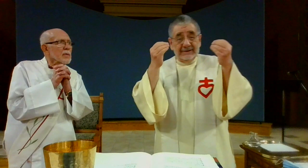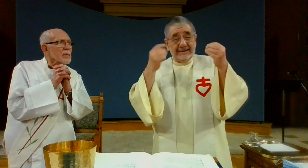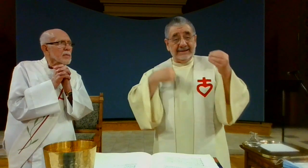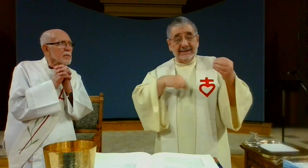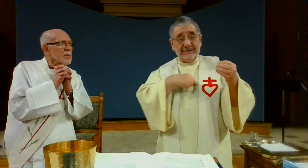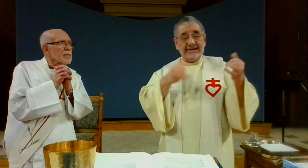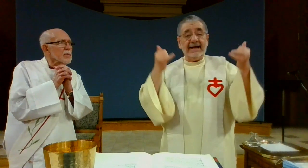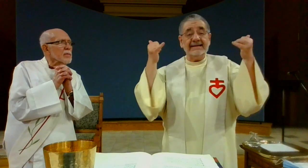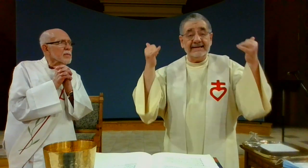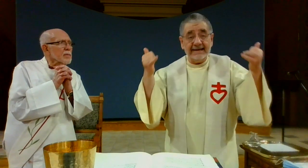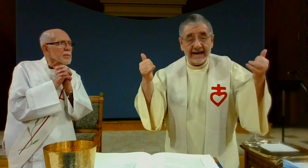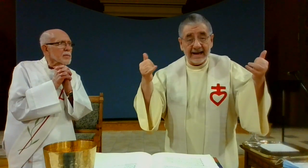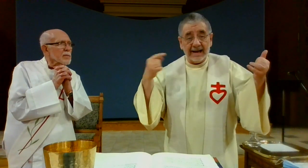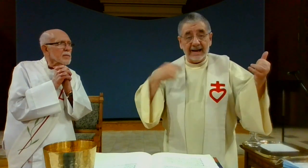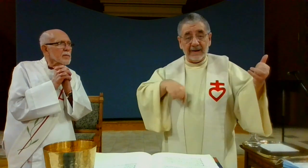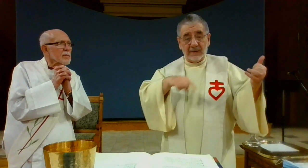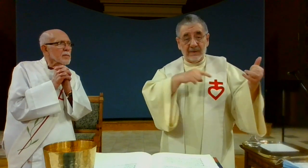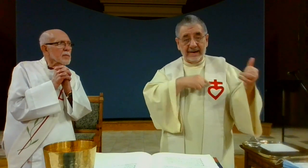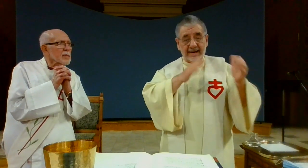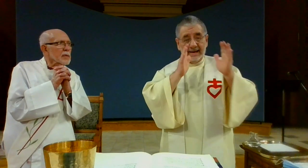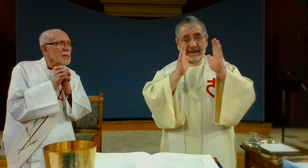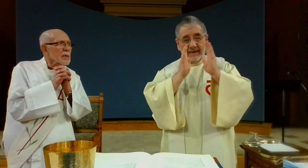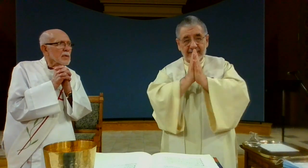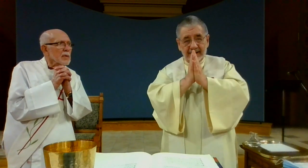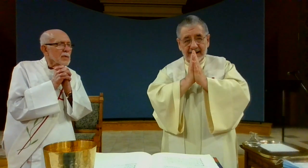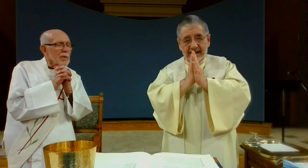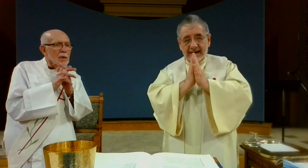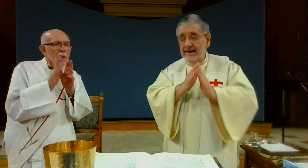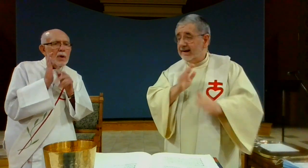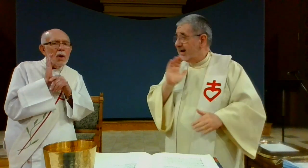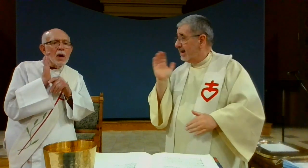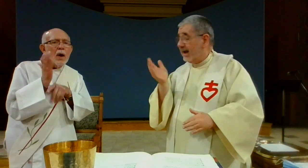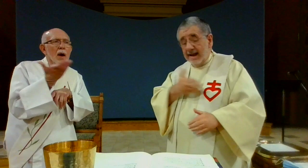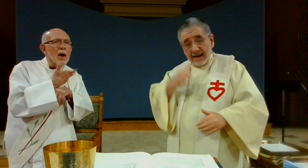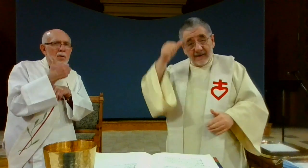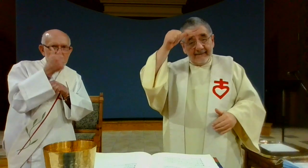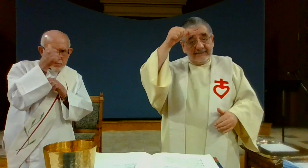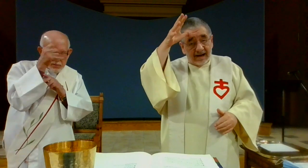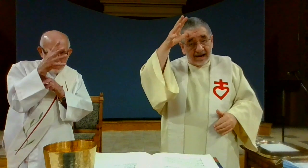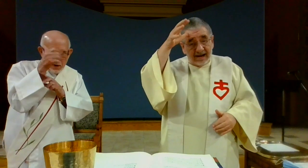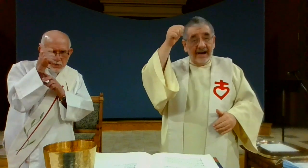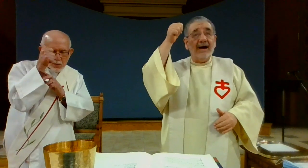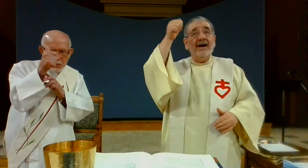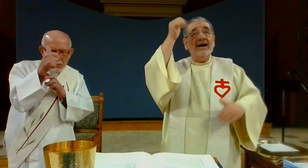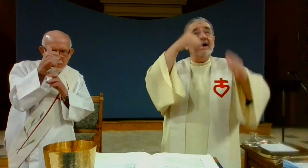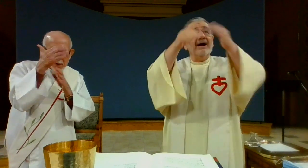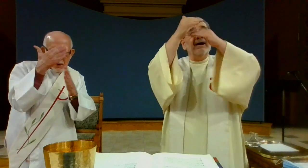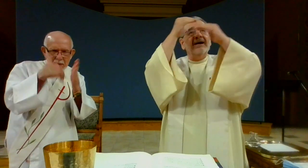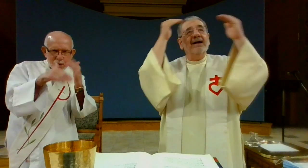let us pray in the way that our savior lord jesus christ has taught us our father who art in heaven